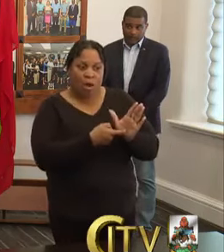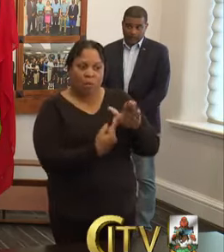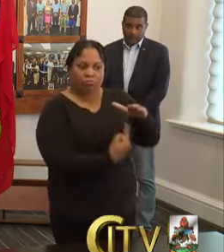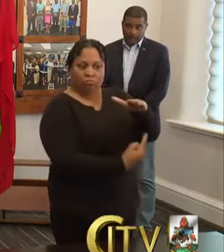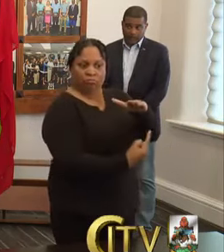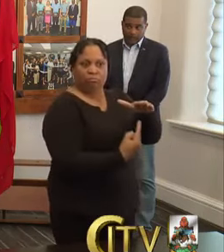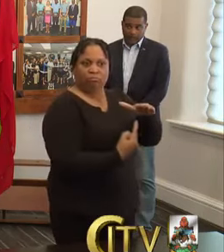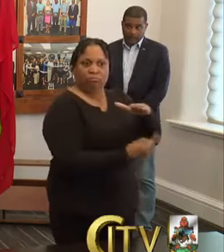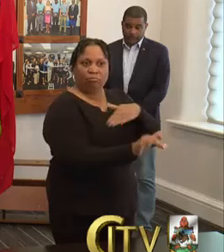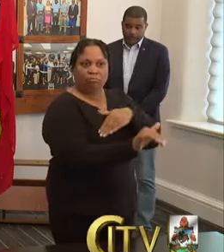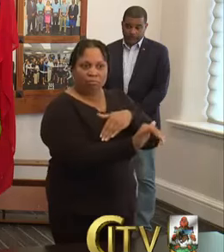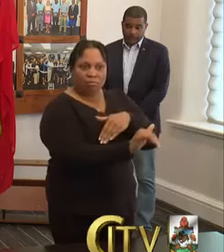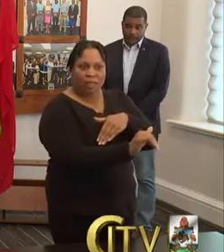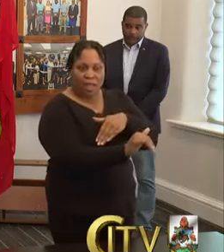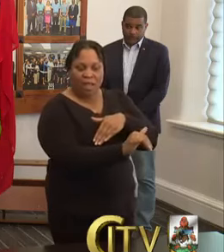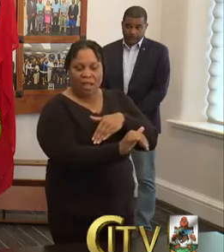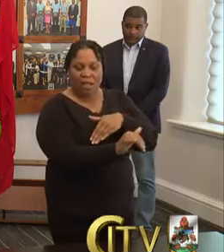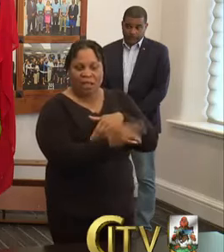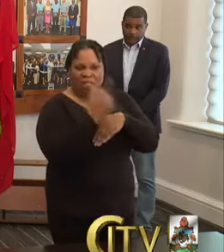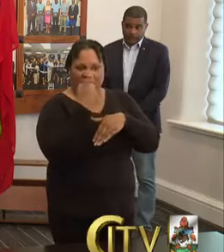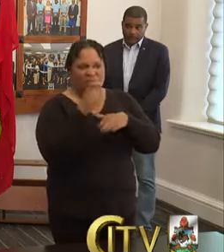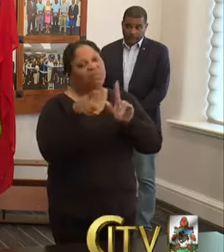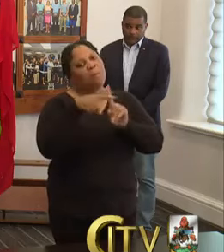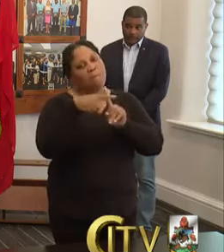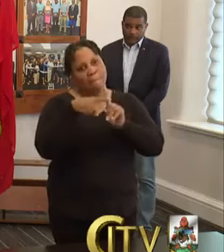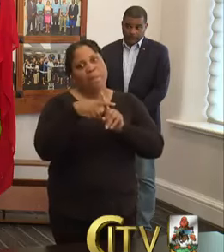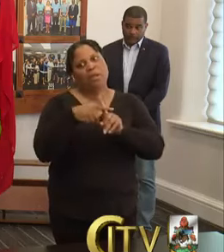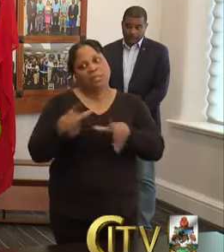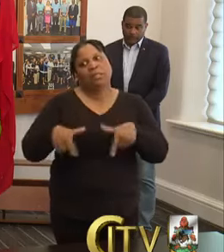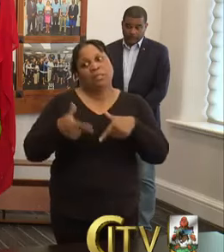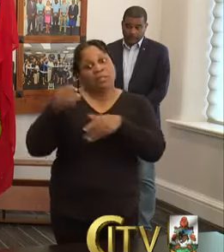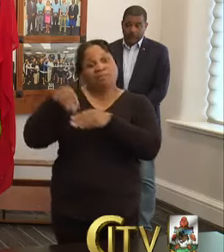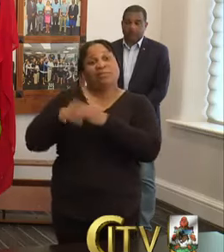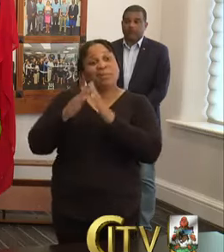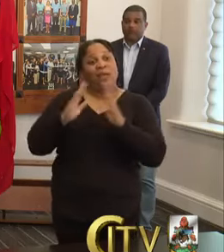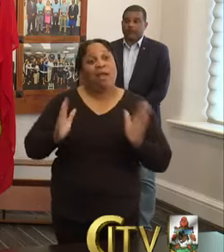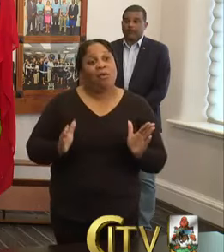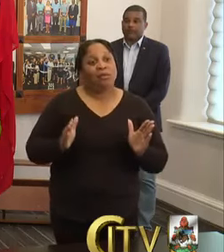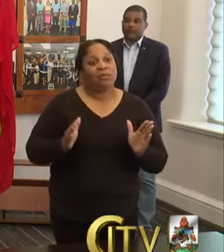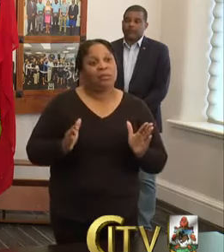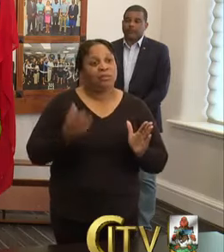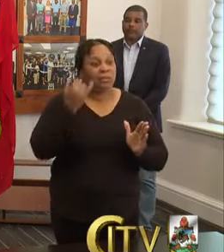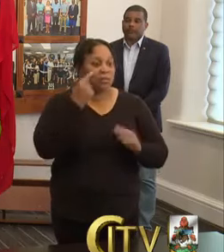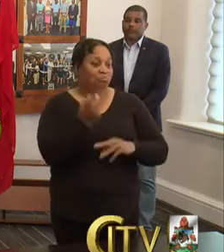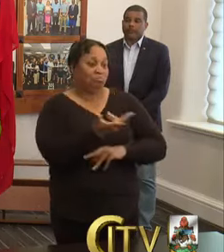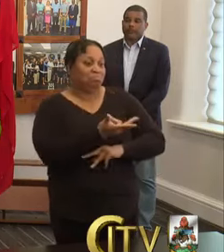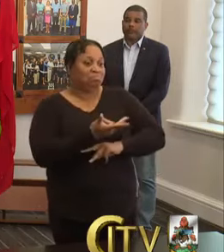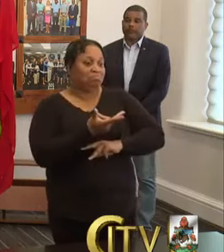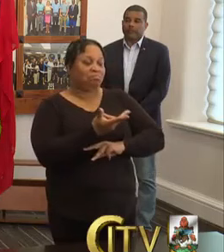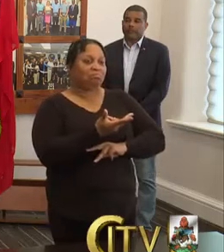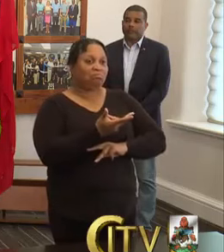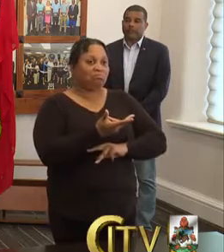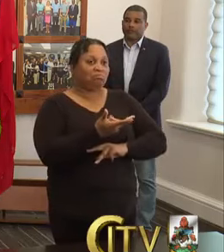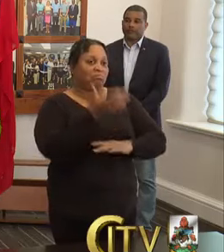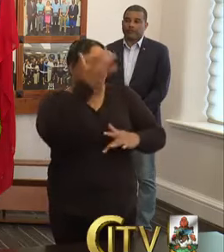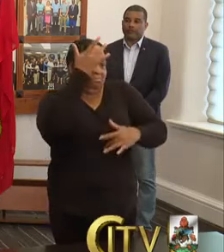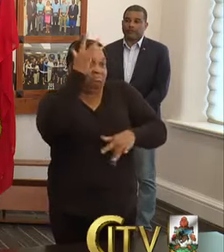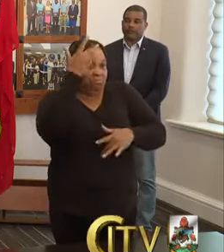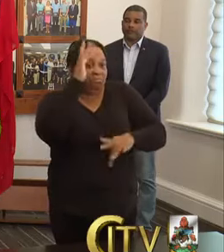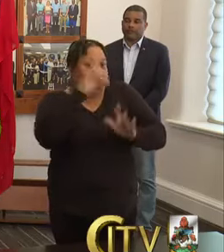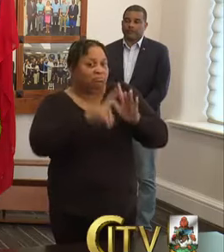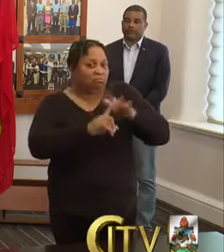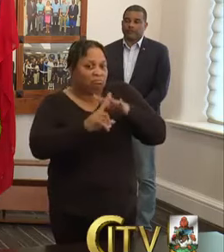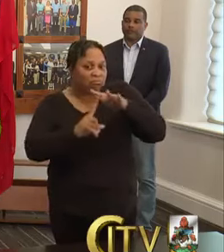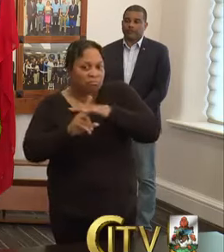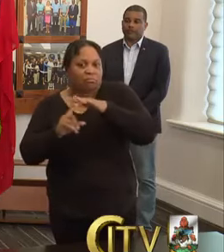as well by virtue of the fact that there's a positive person living within the household. And if those individuals become symptomatic, then